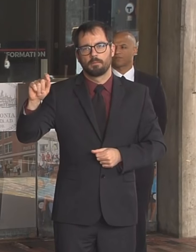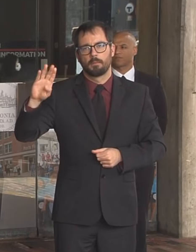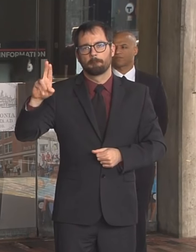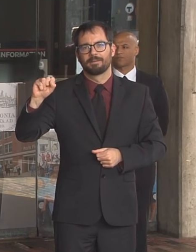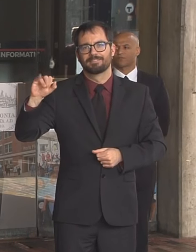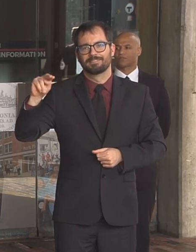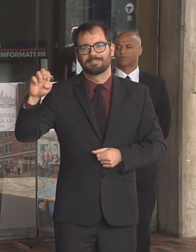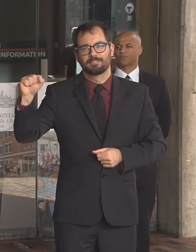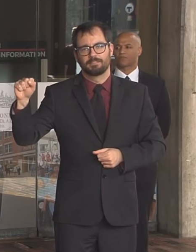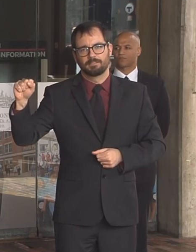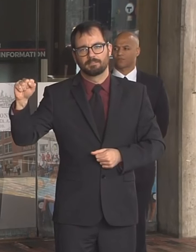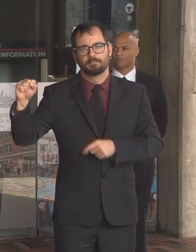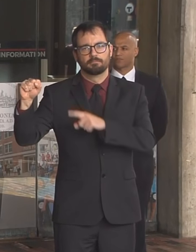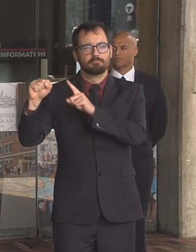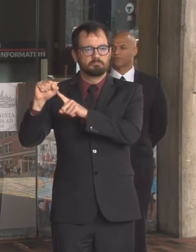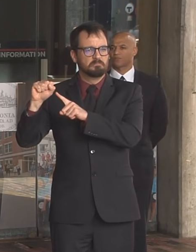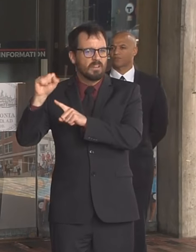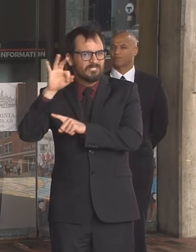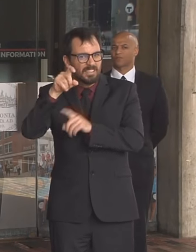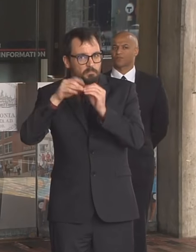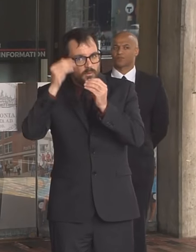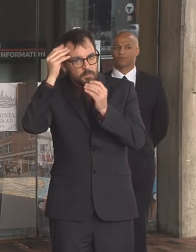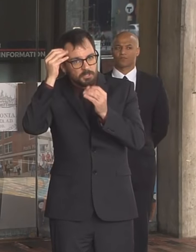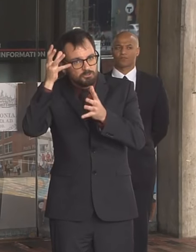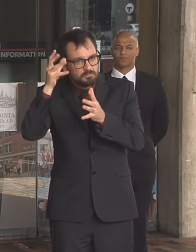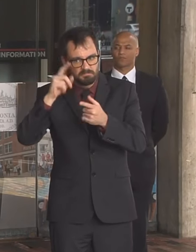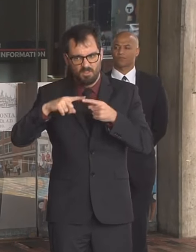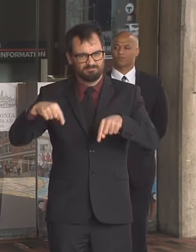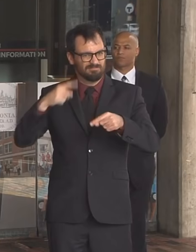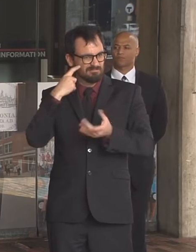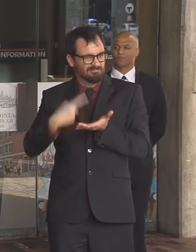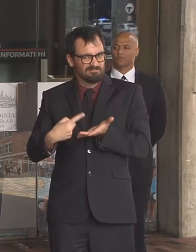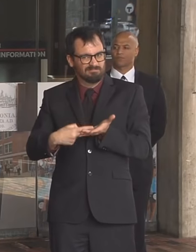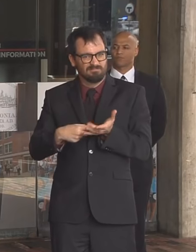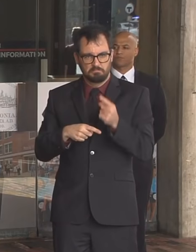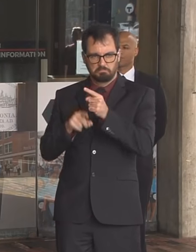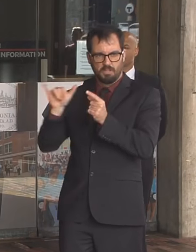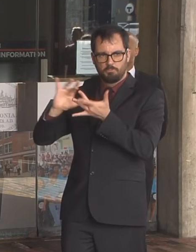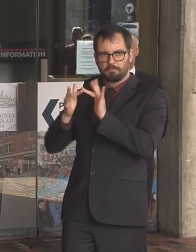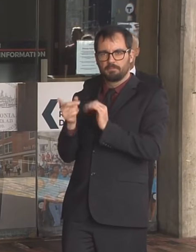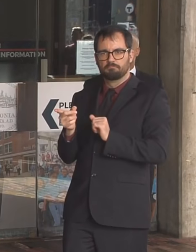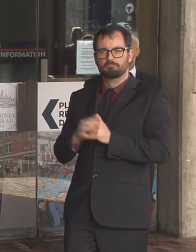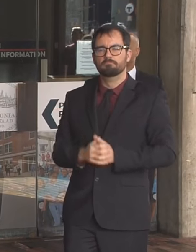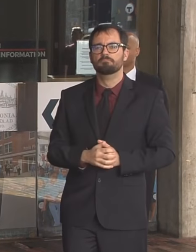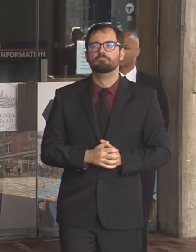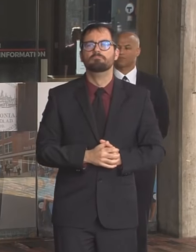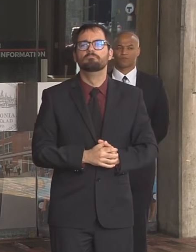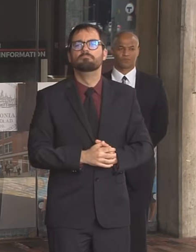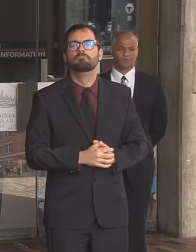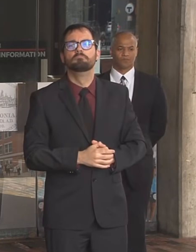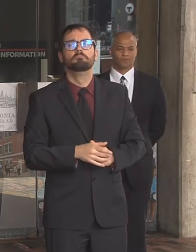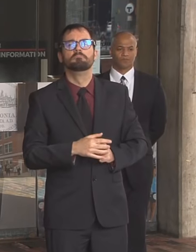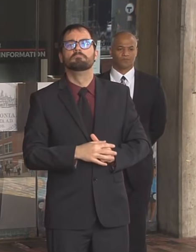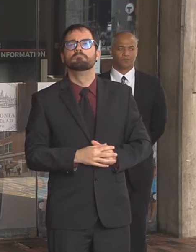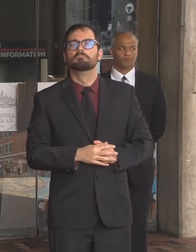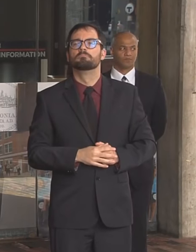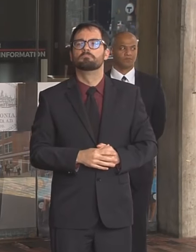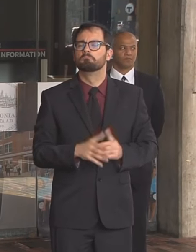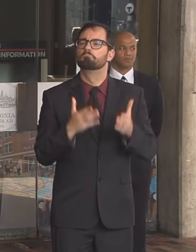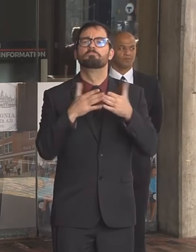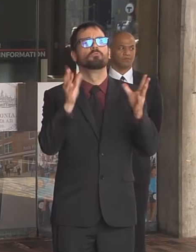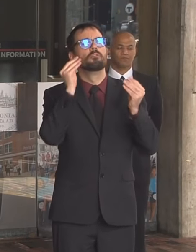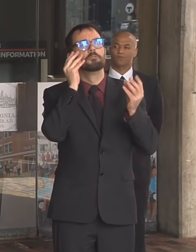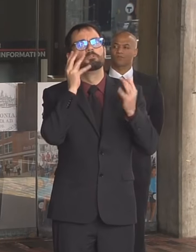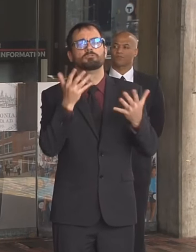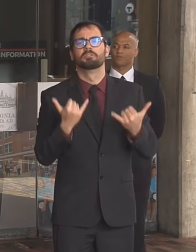and if you could get a pen I just want to give you some general numbers and and and websites for general information everything I talked about